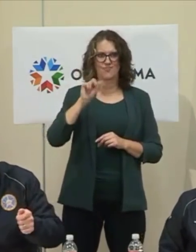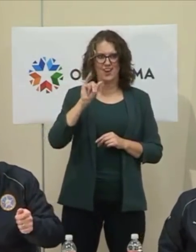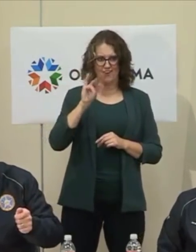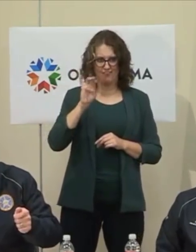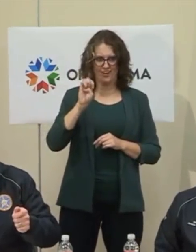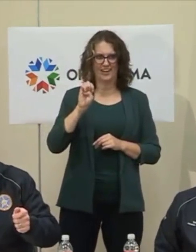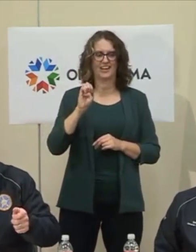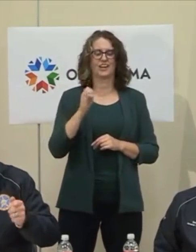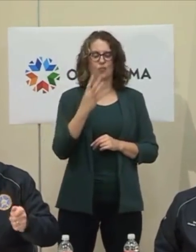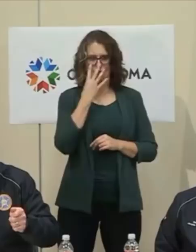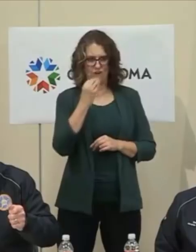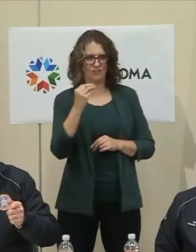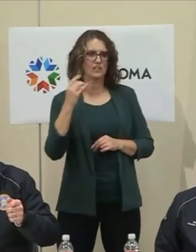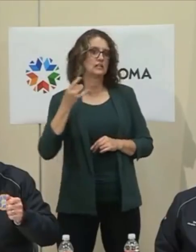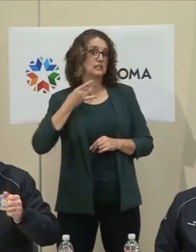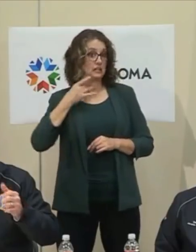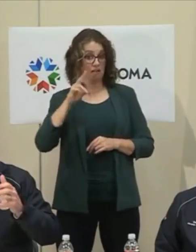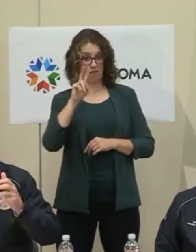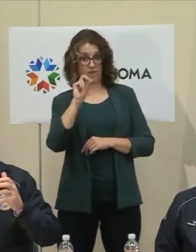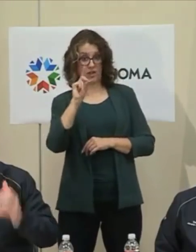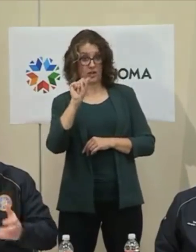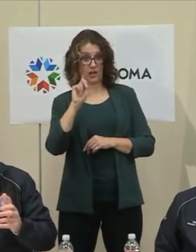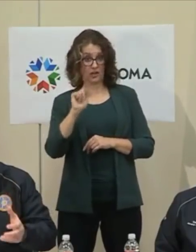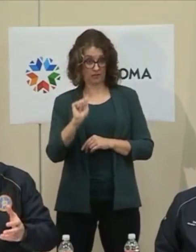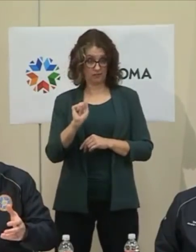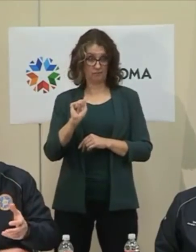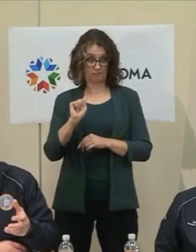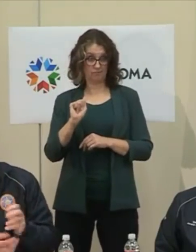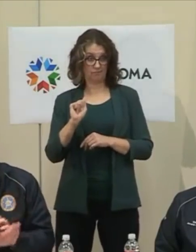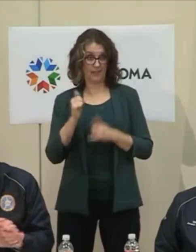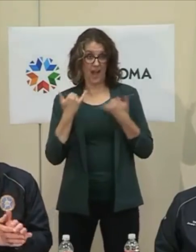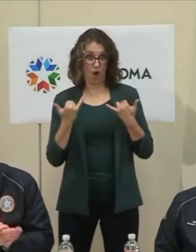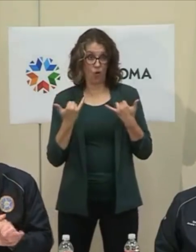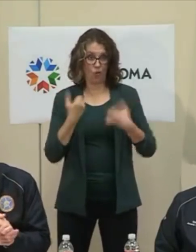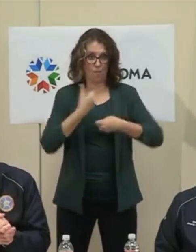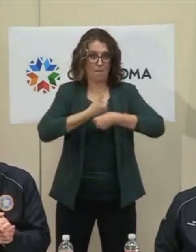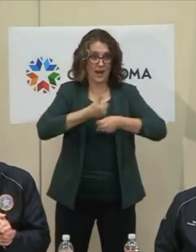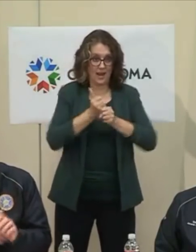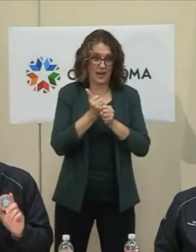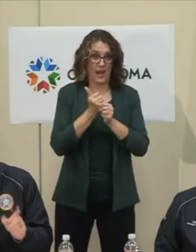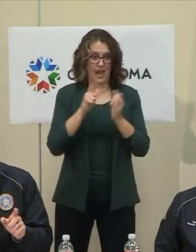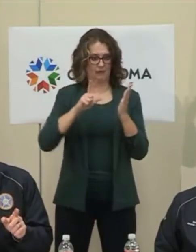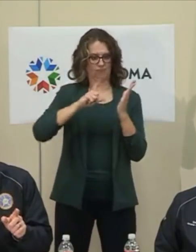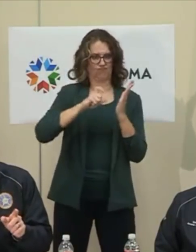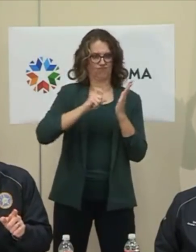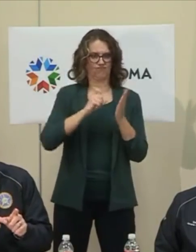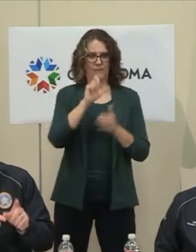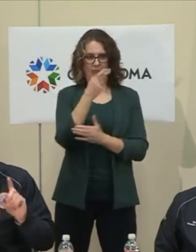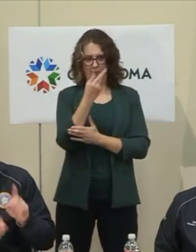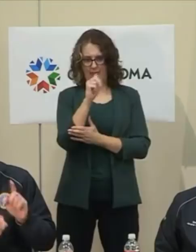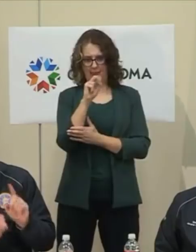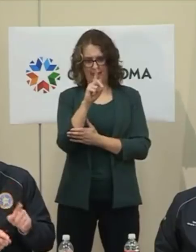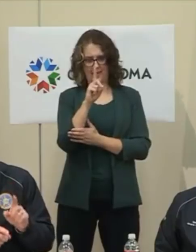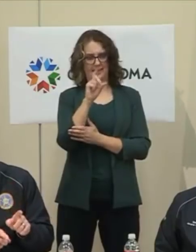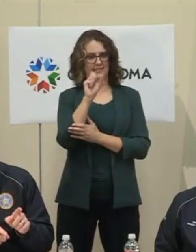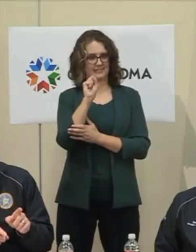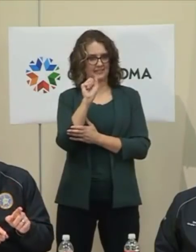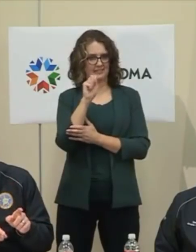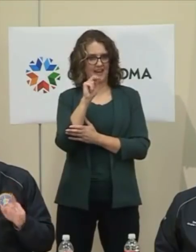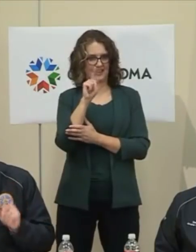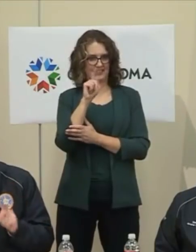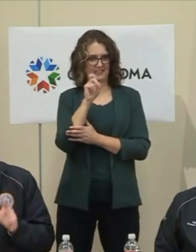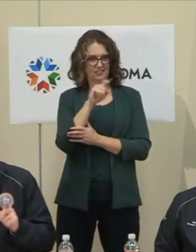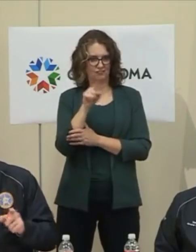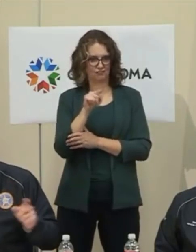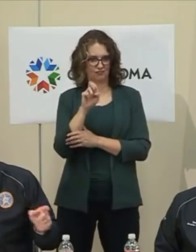switched their manufacturing, and now they have manufactured the hand sanitizer enough to put an eight-ounce bottle